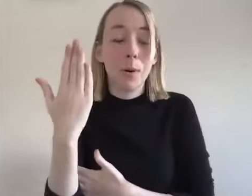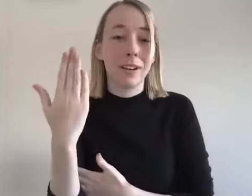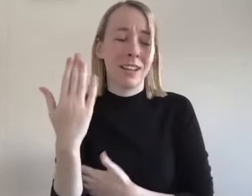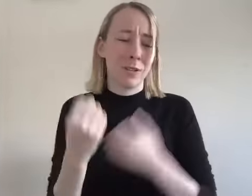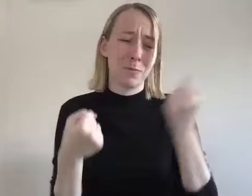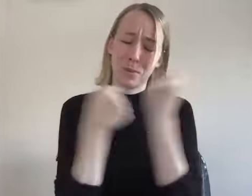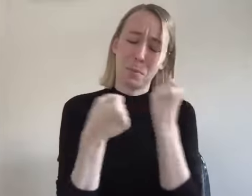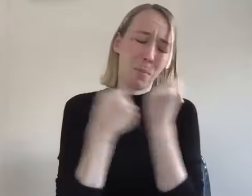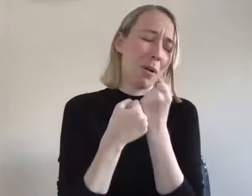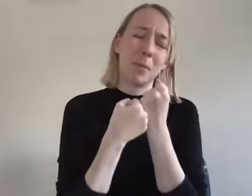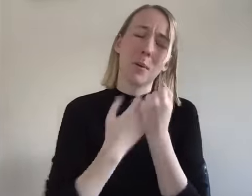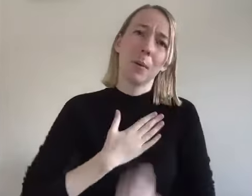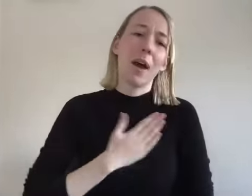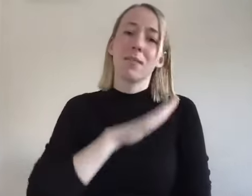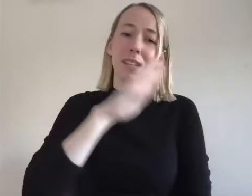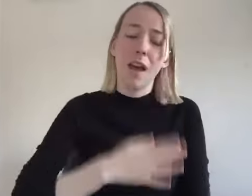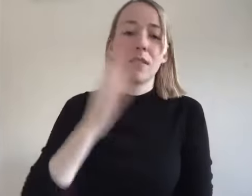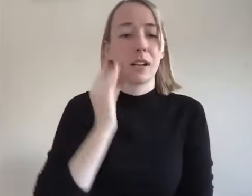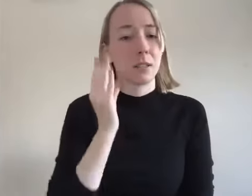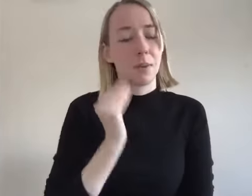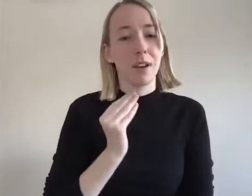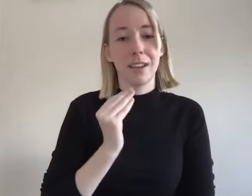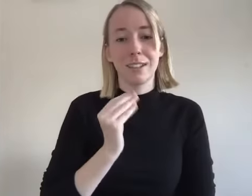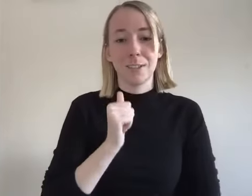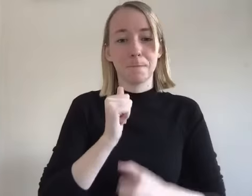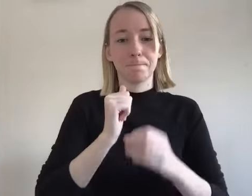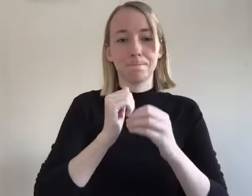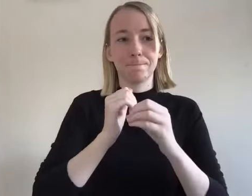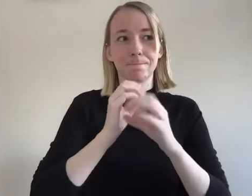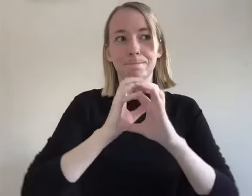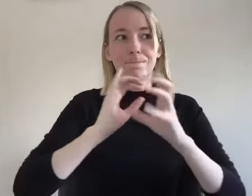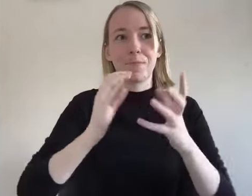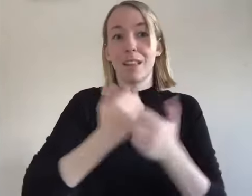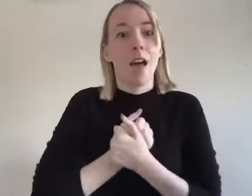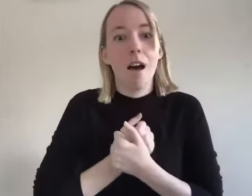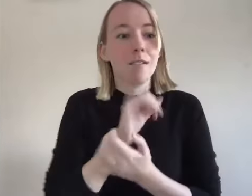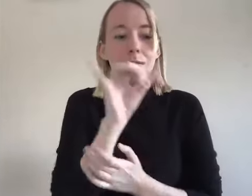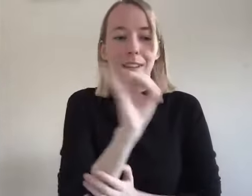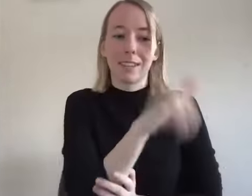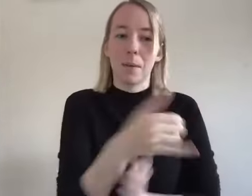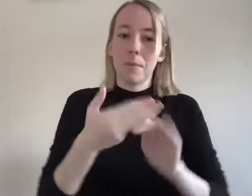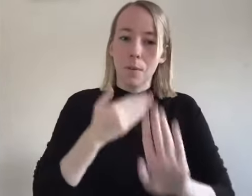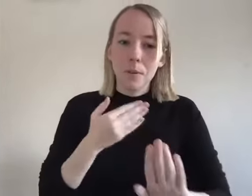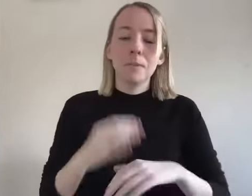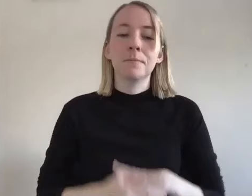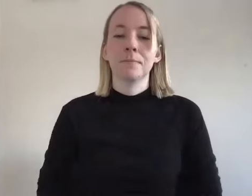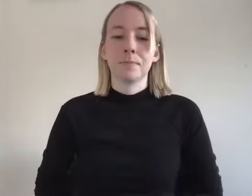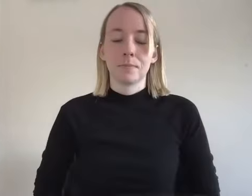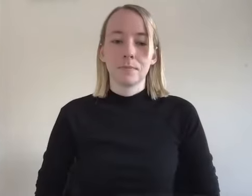there for me in a way that i have never experienced i like have not experienced unconditional love like this in my whole life and